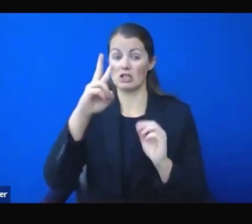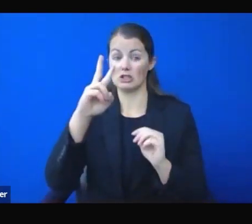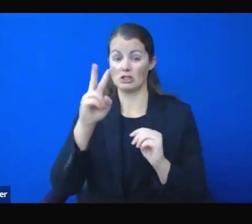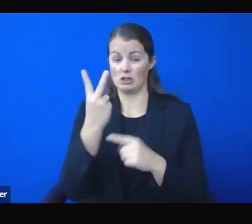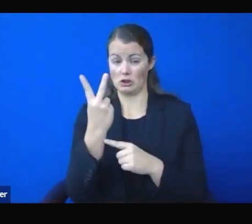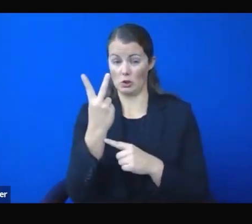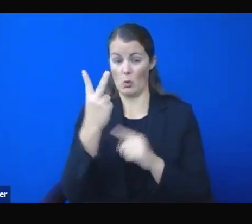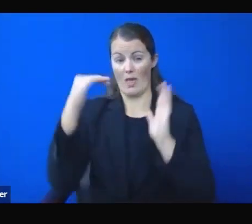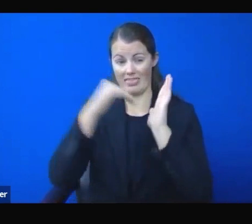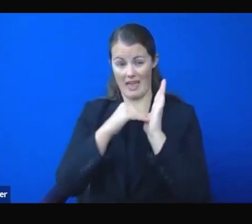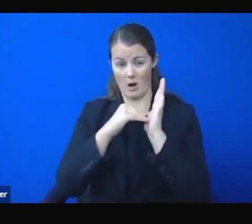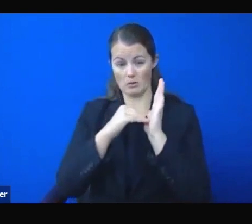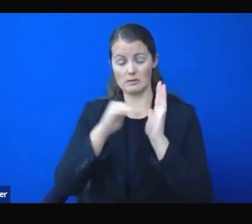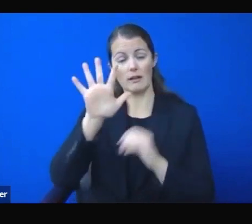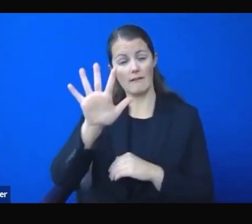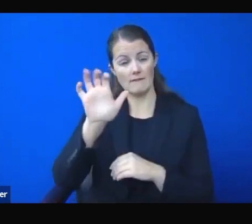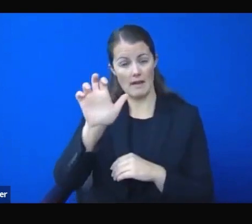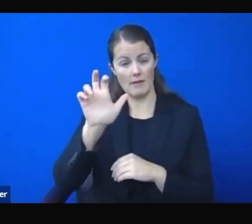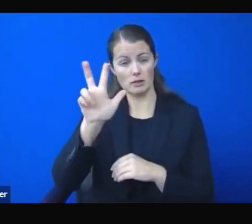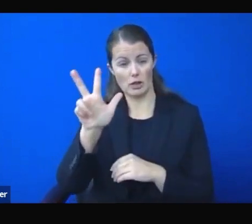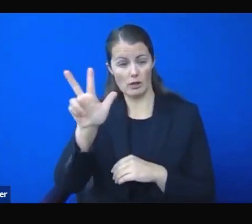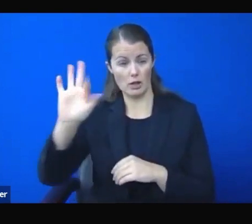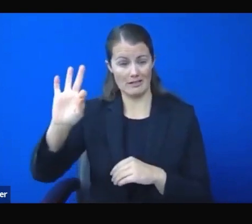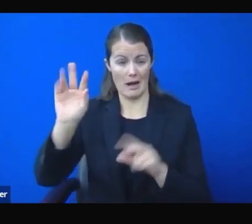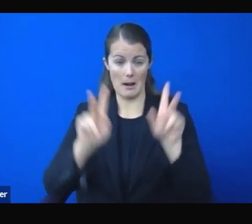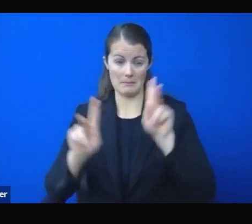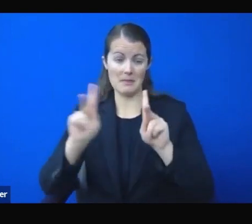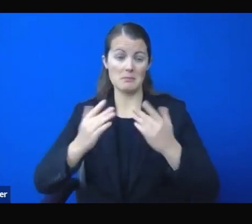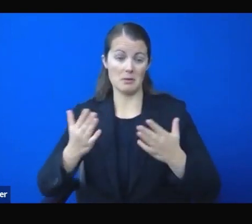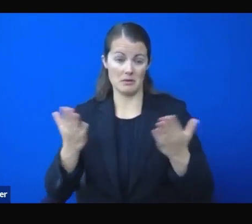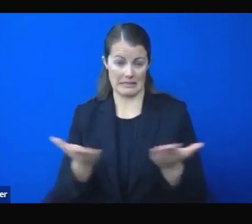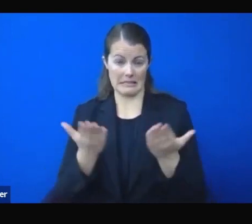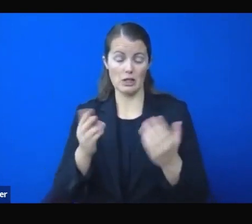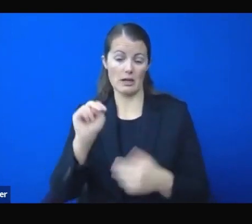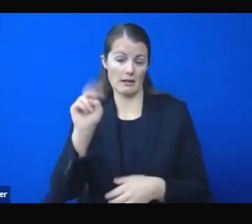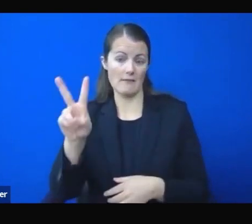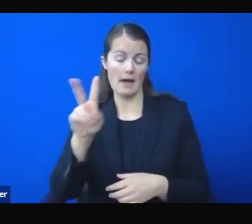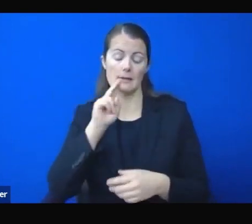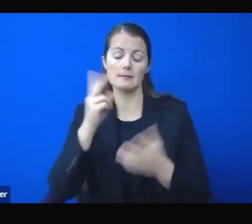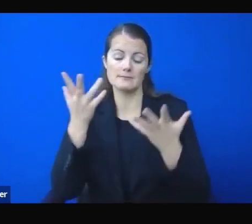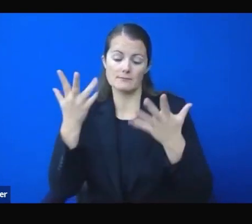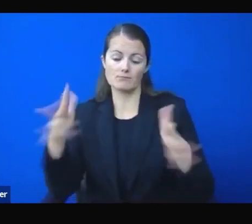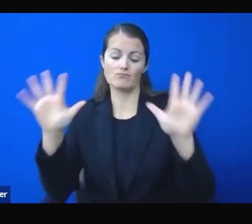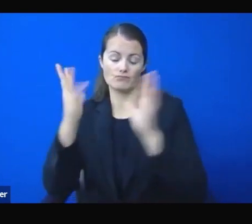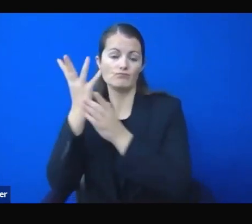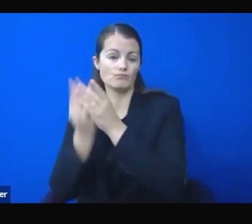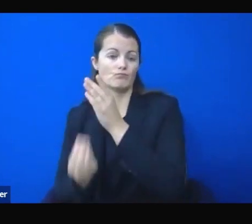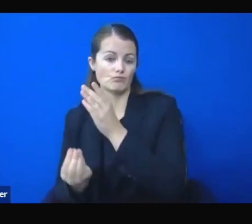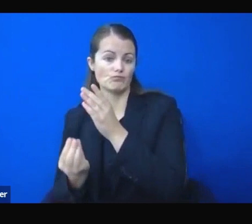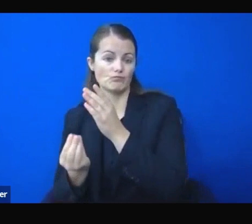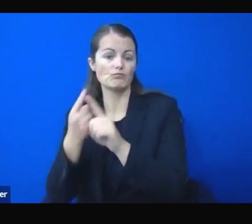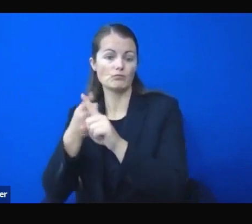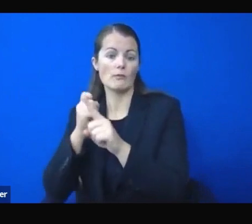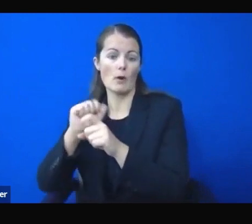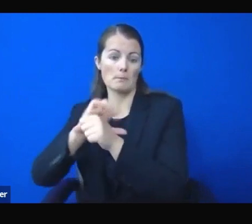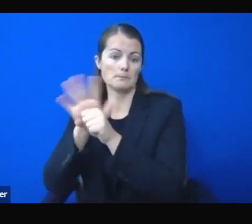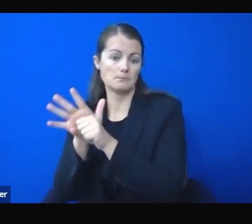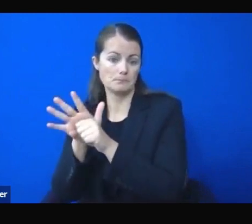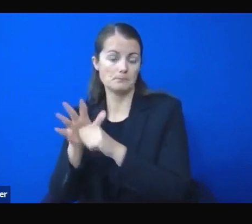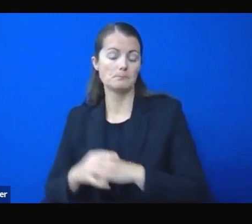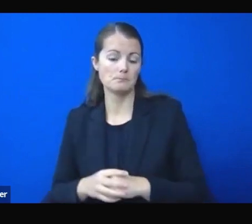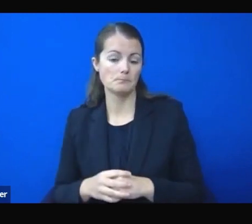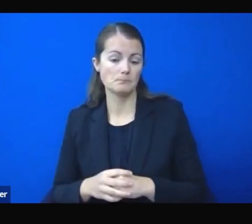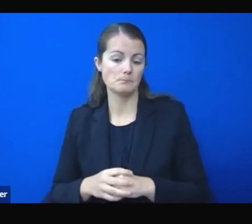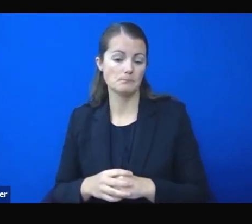Nevadans. As you know, almost three weeks ago, Nevada entered a statewide pause in the face of increasing